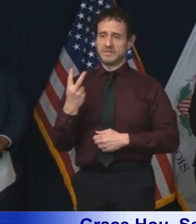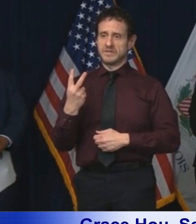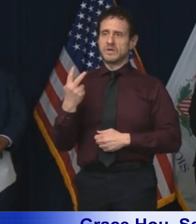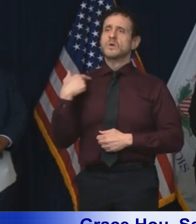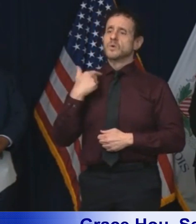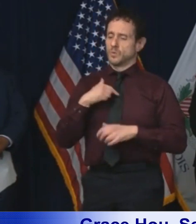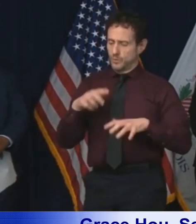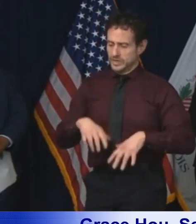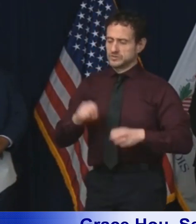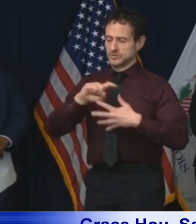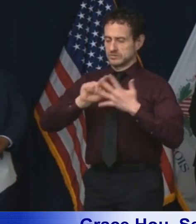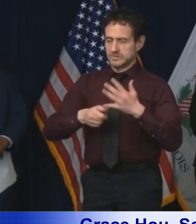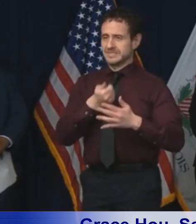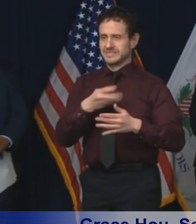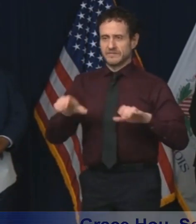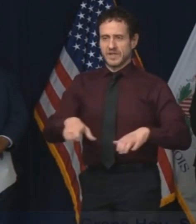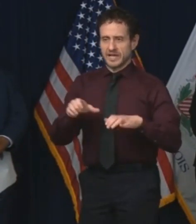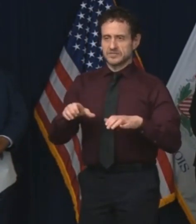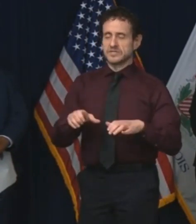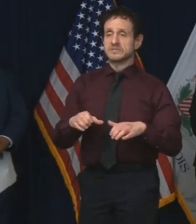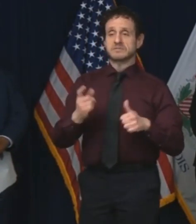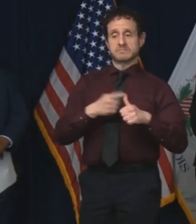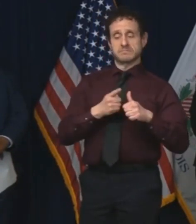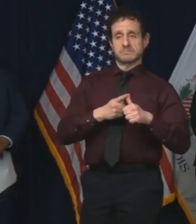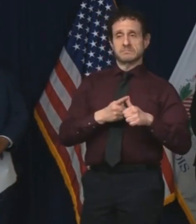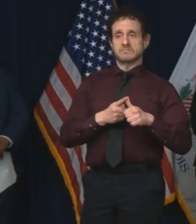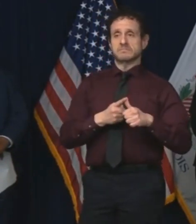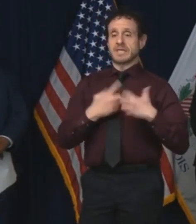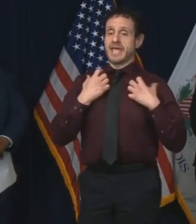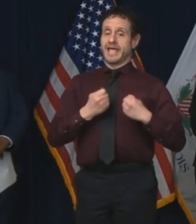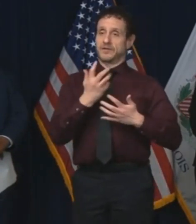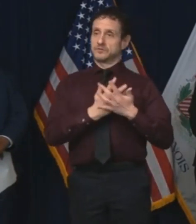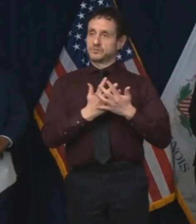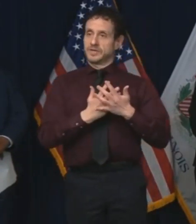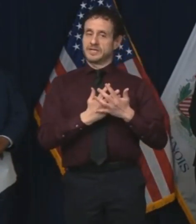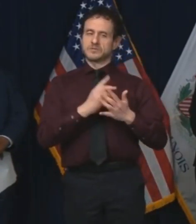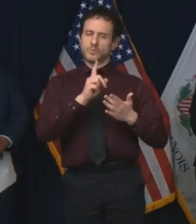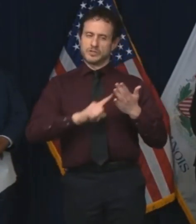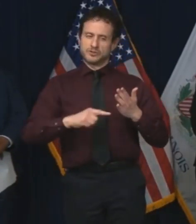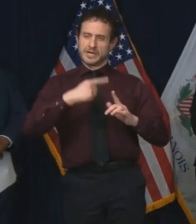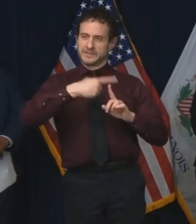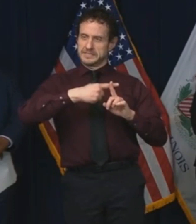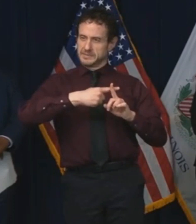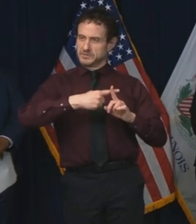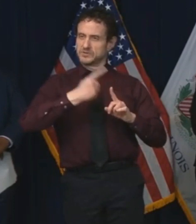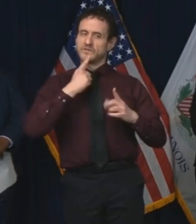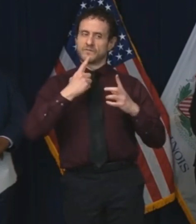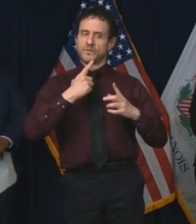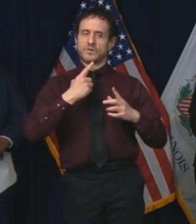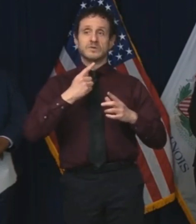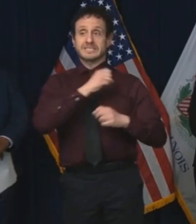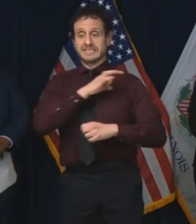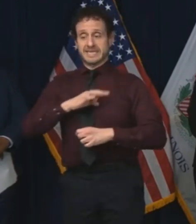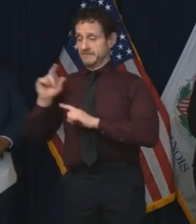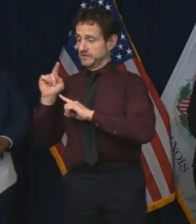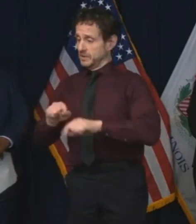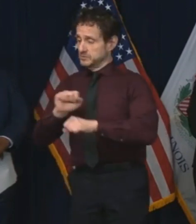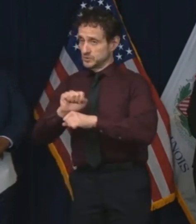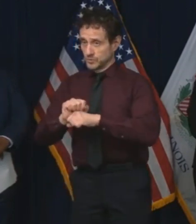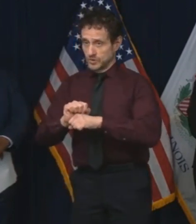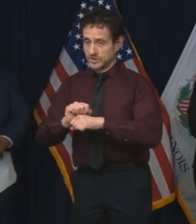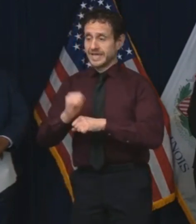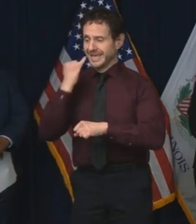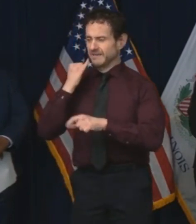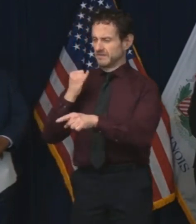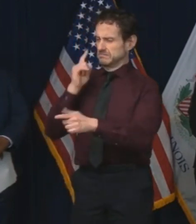actions. We initiated health screenings, including temperature checks for all staff at every shift change and sending staff